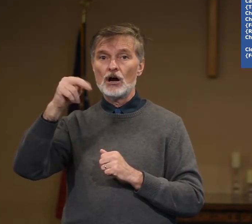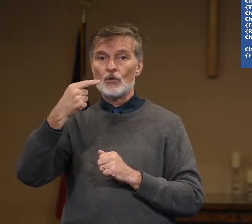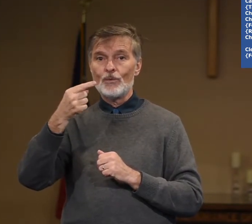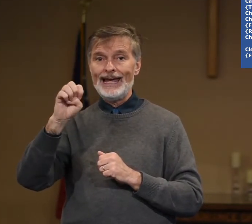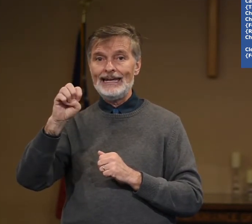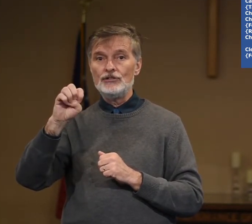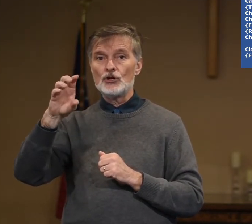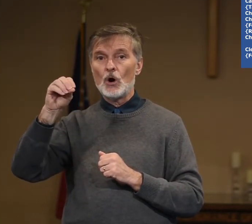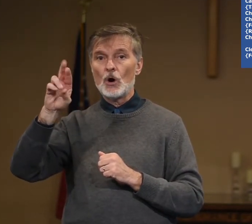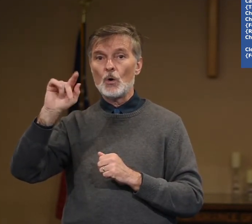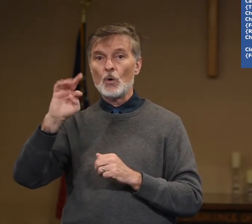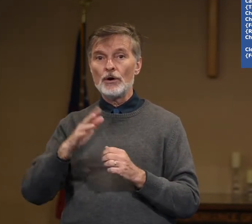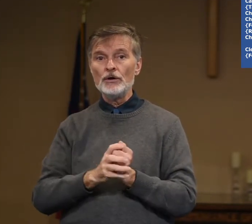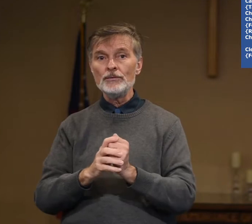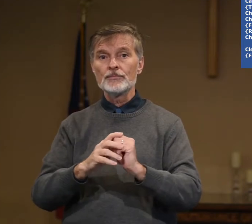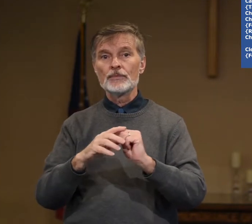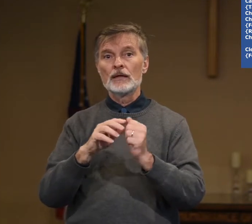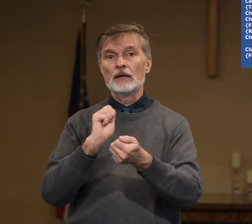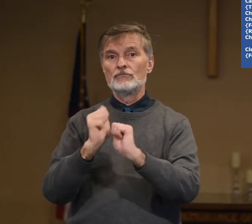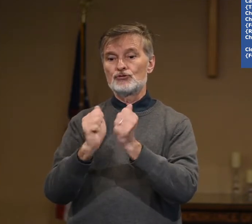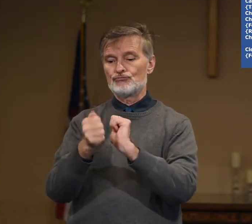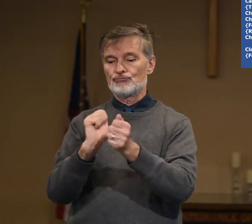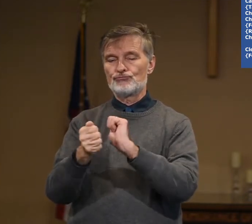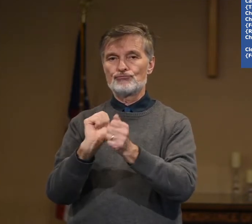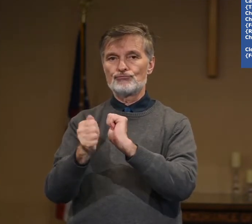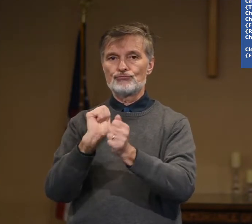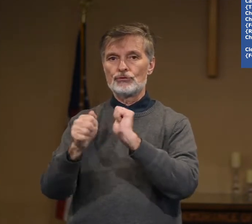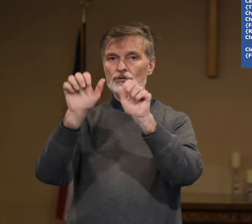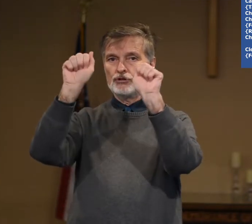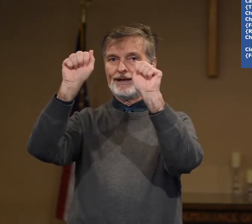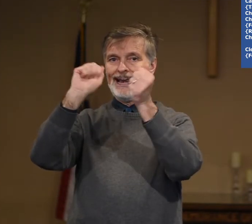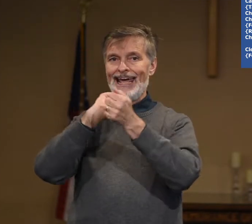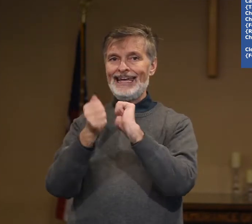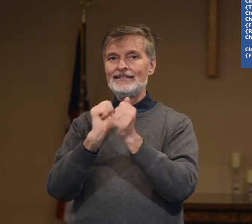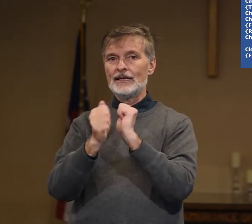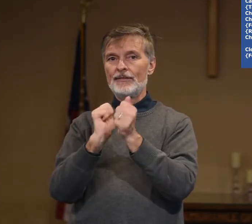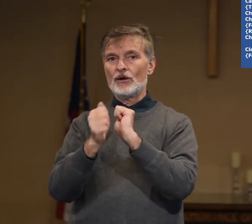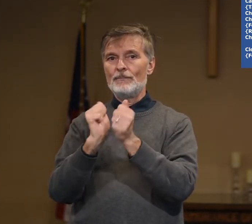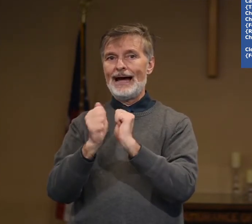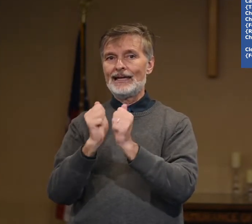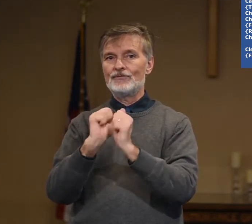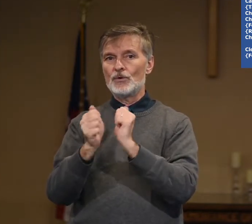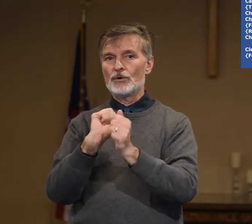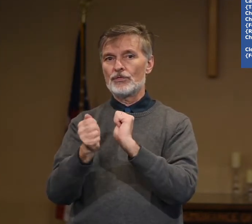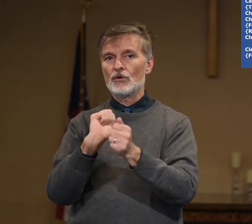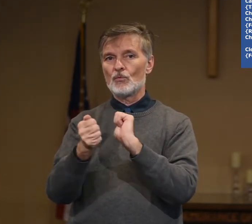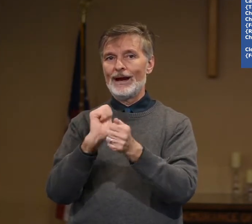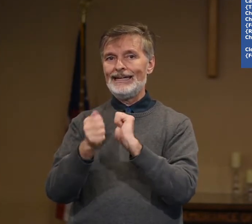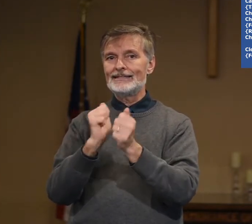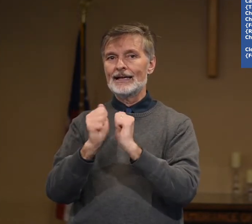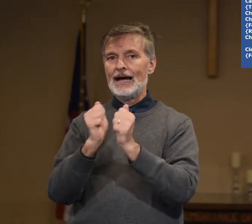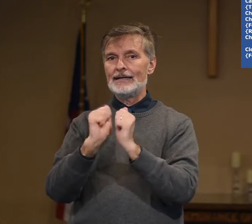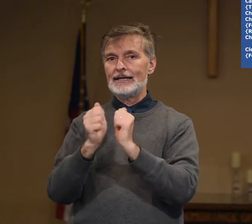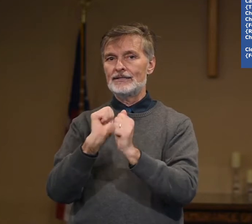arrange, or order. So you've got A's and they're going back and forth. Race, contest,